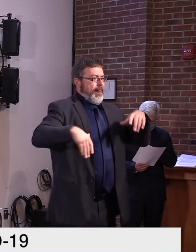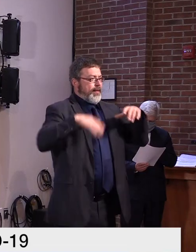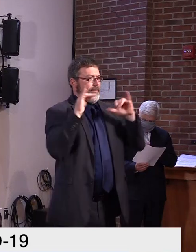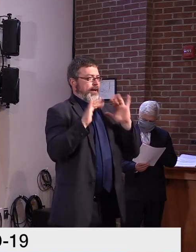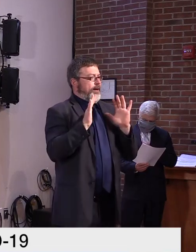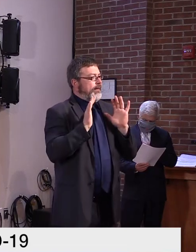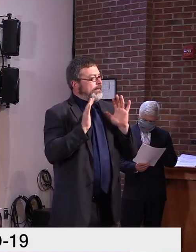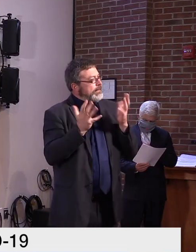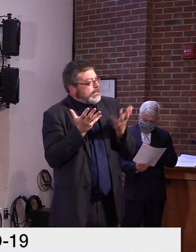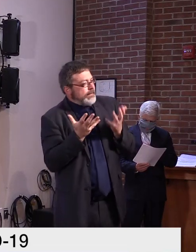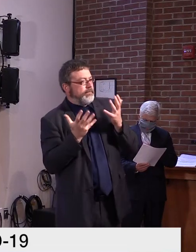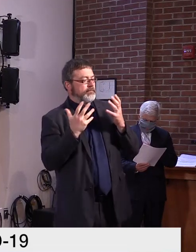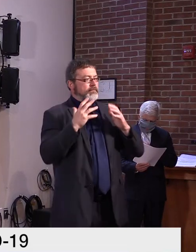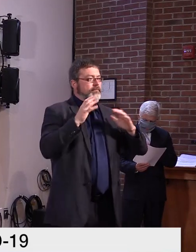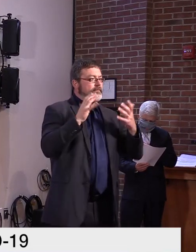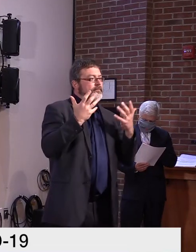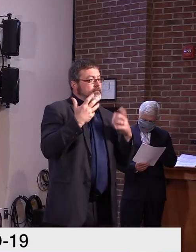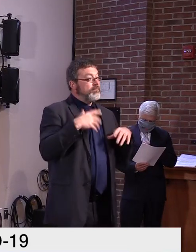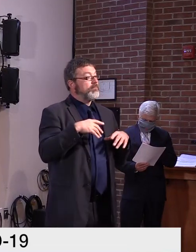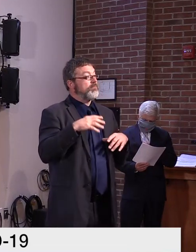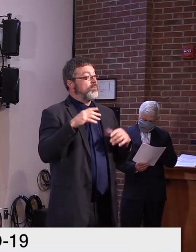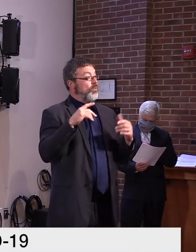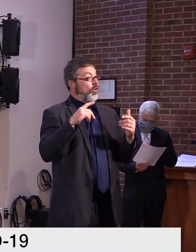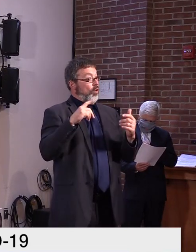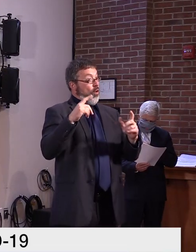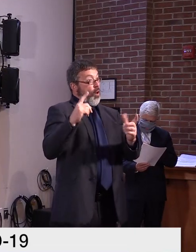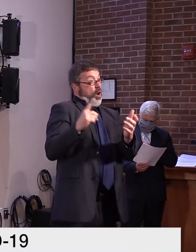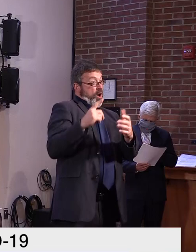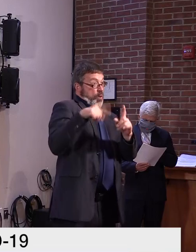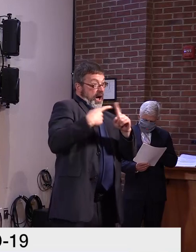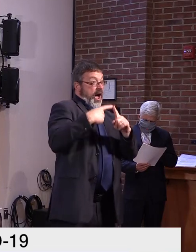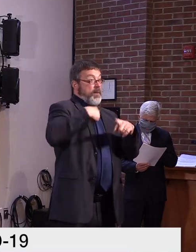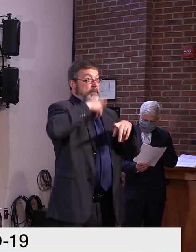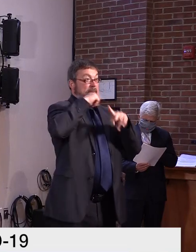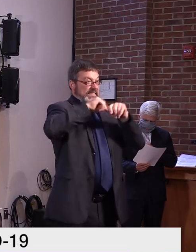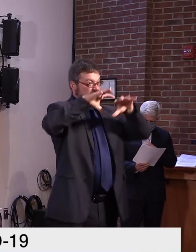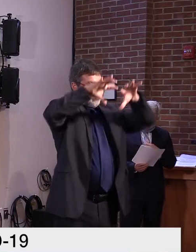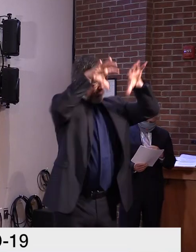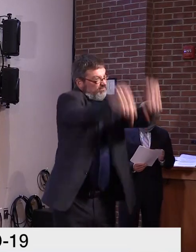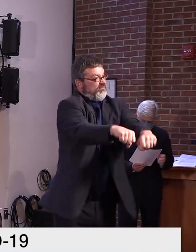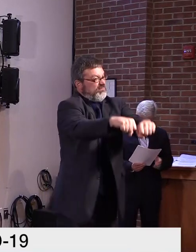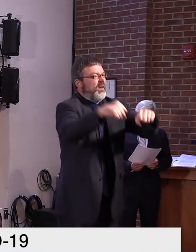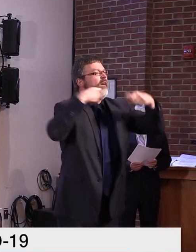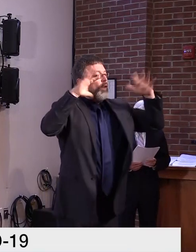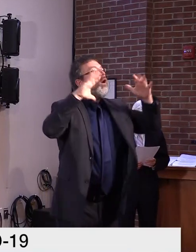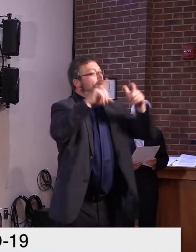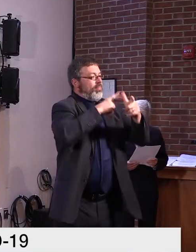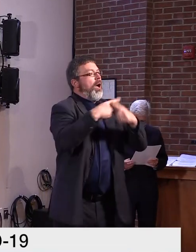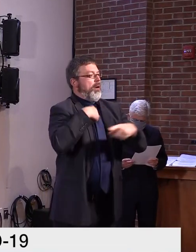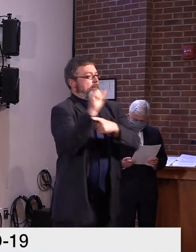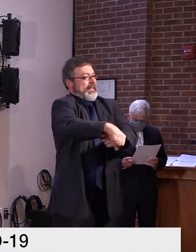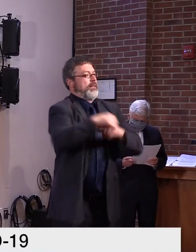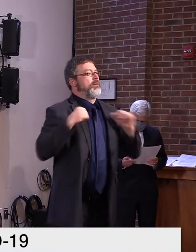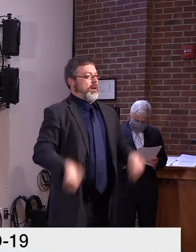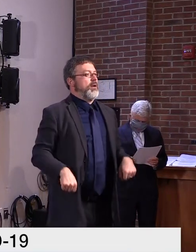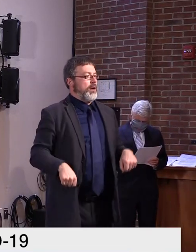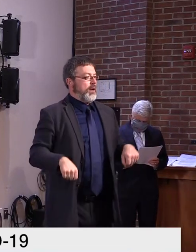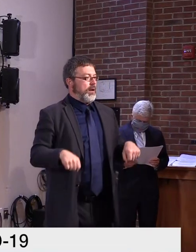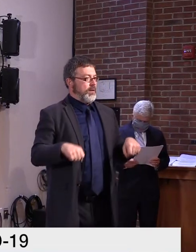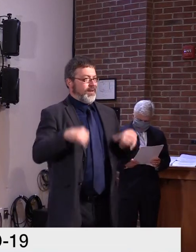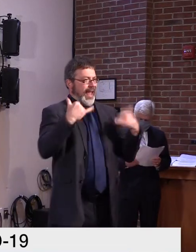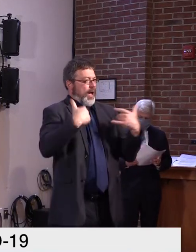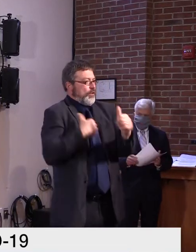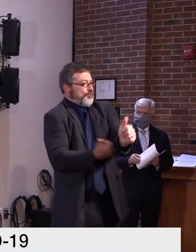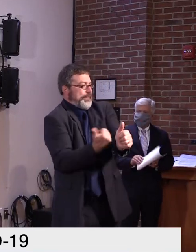very low prevalence, we should be able to continue to restart things the way we have. And if other states actually have